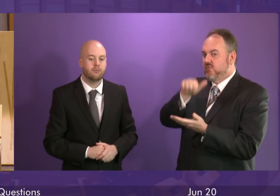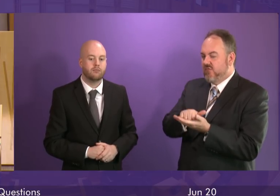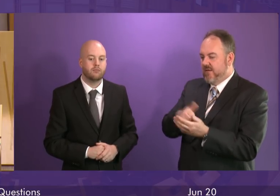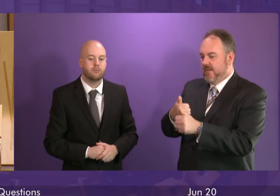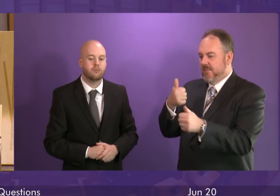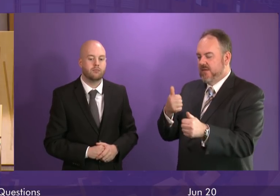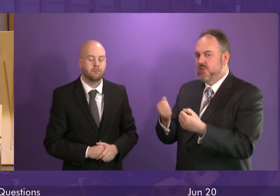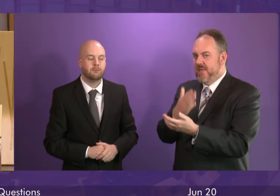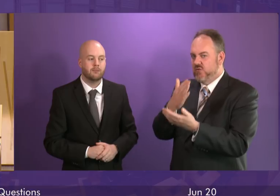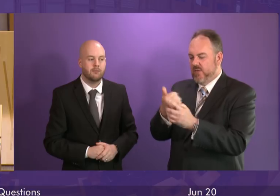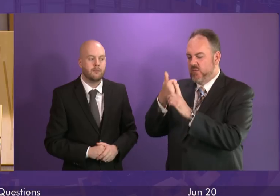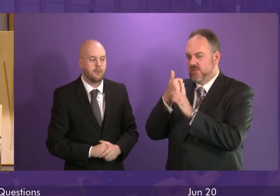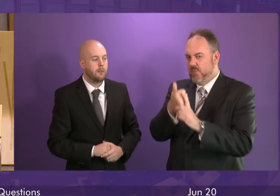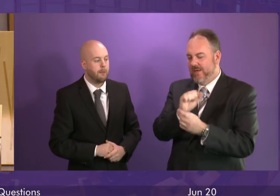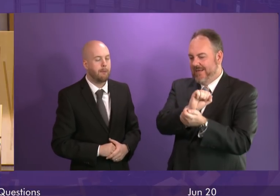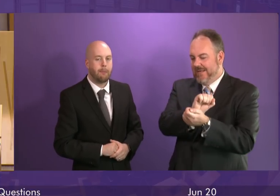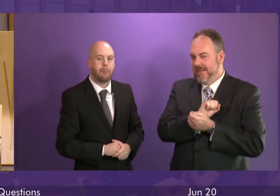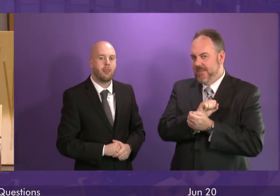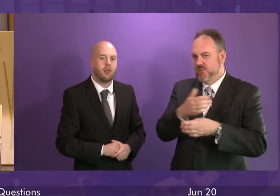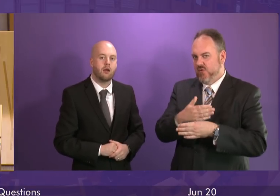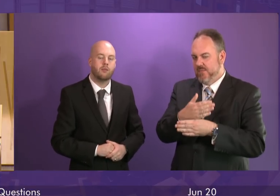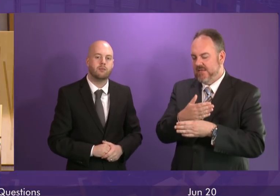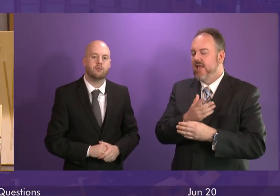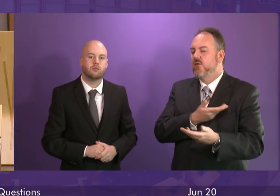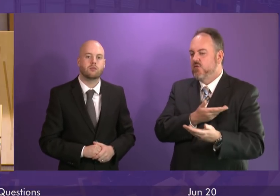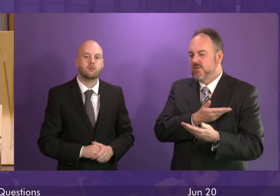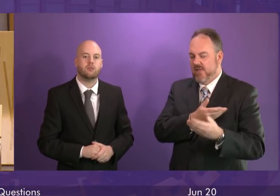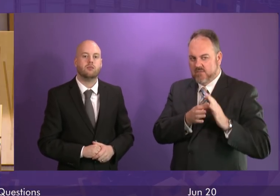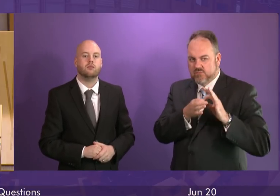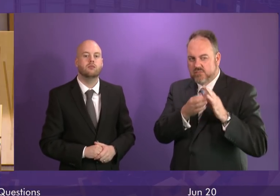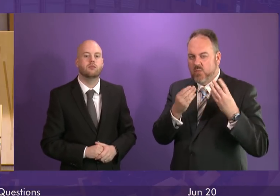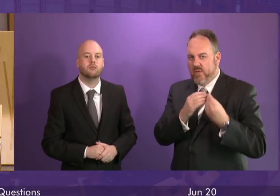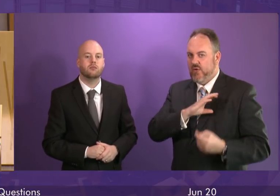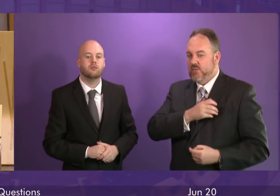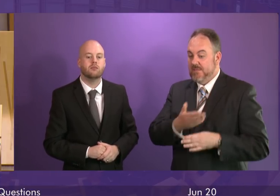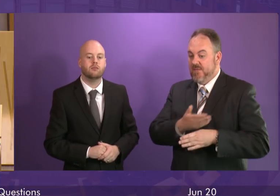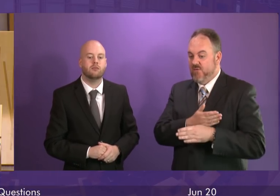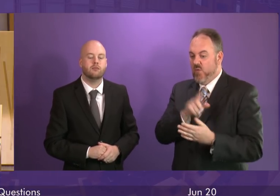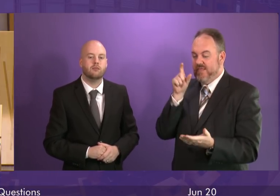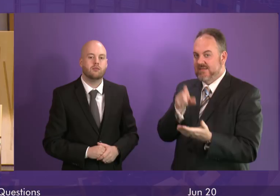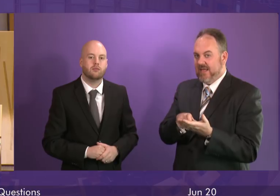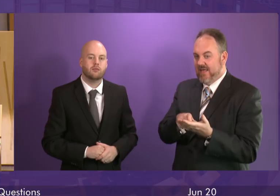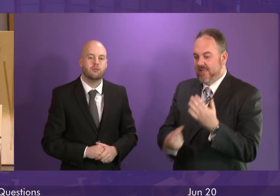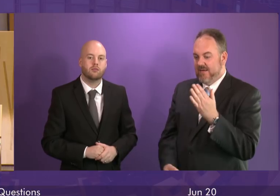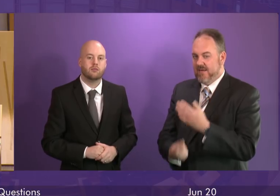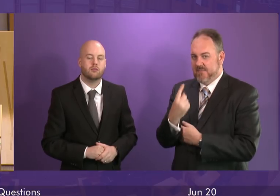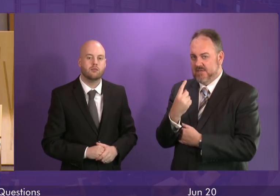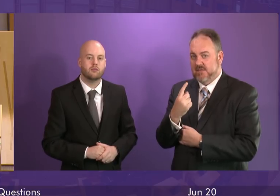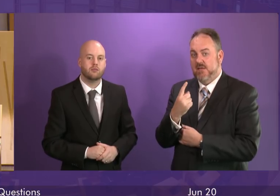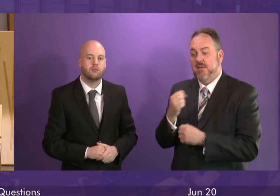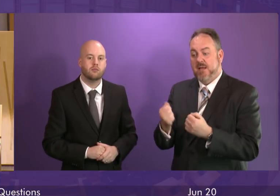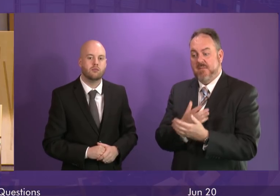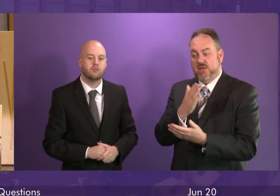those jobs and ensure that there will be full consultation with the trade unions before any sale goes ahead. We should also give an assurance to the